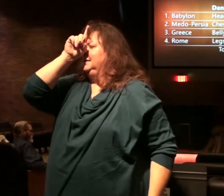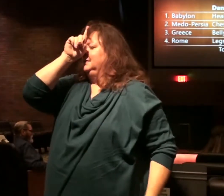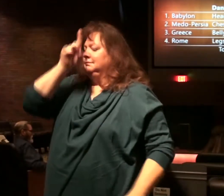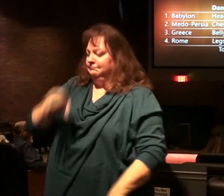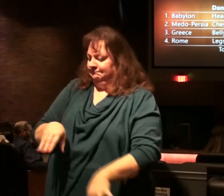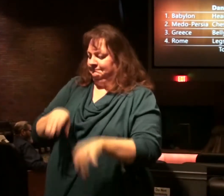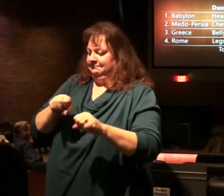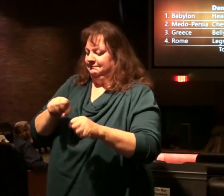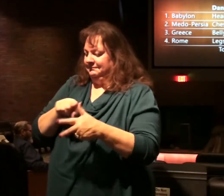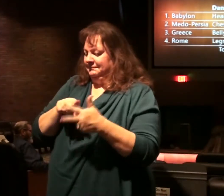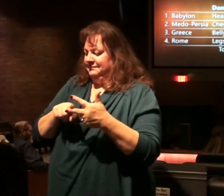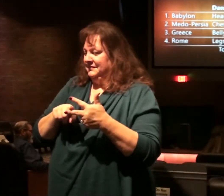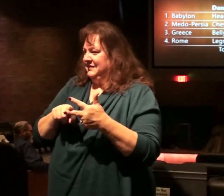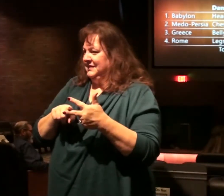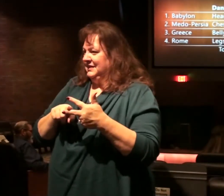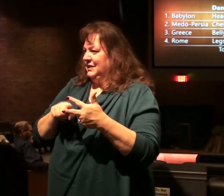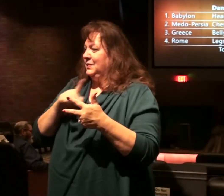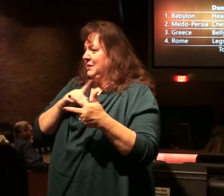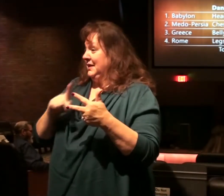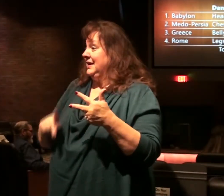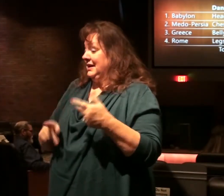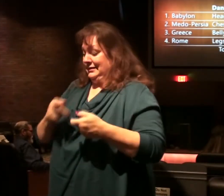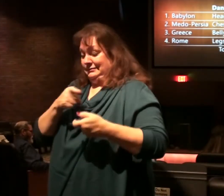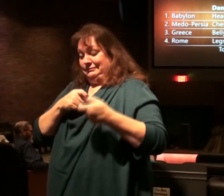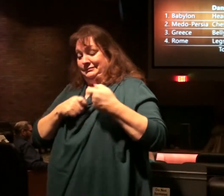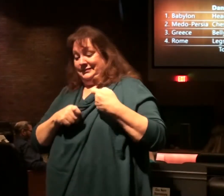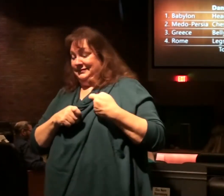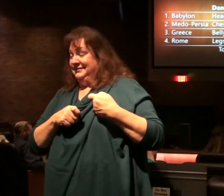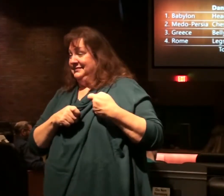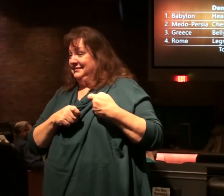over three of the king's places.